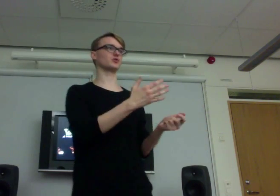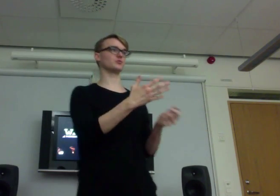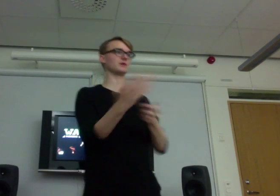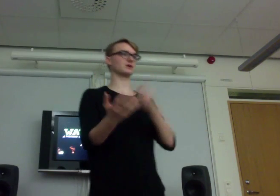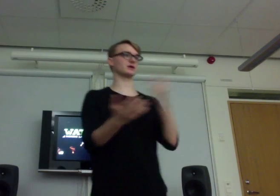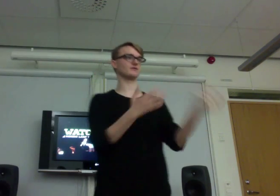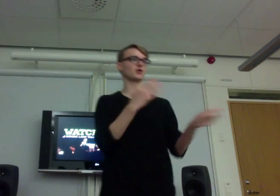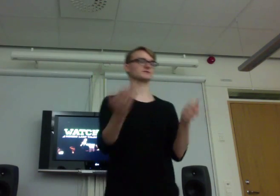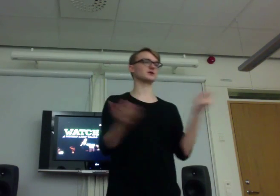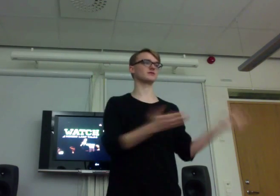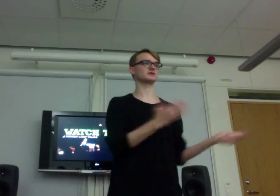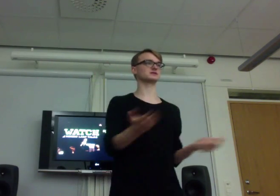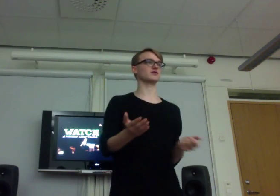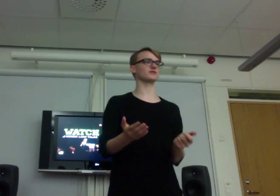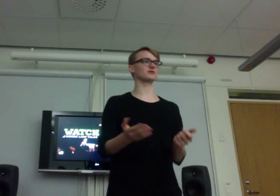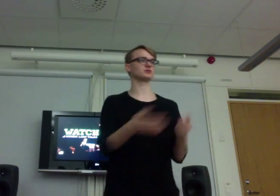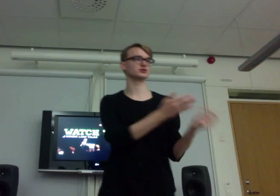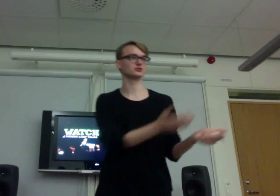maybe involved some of this stuff in what you do.